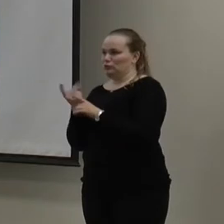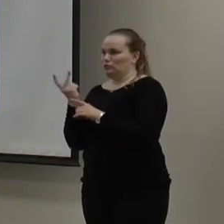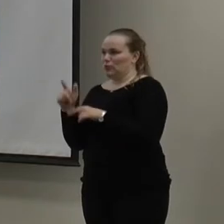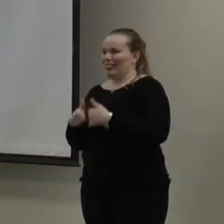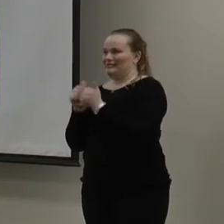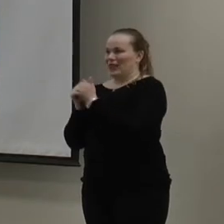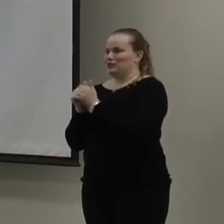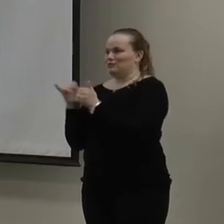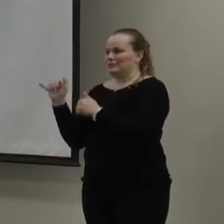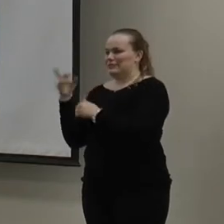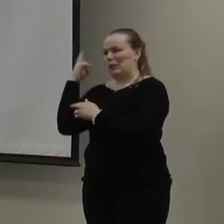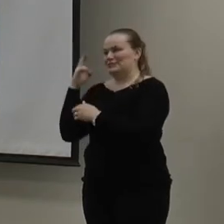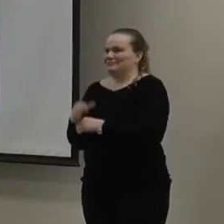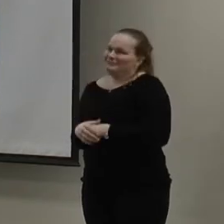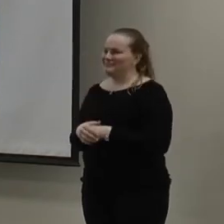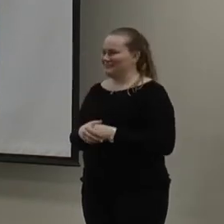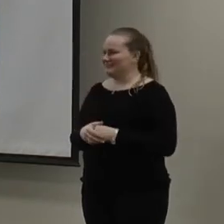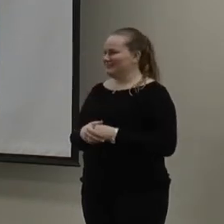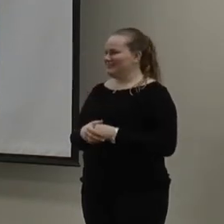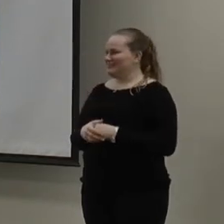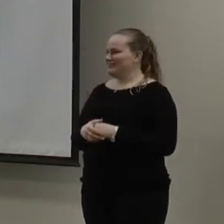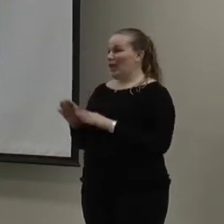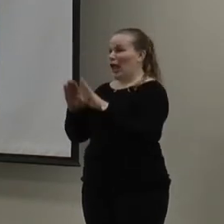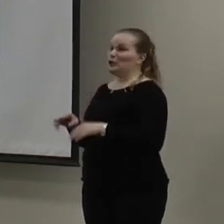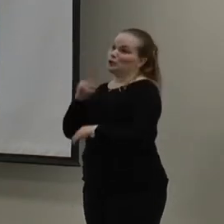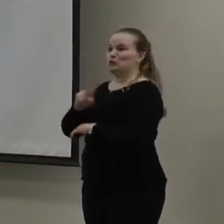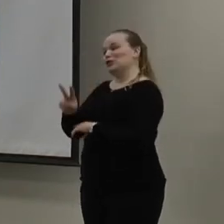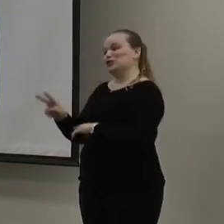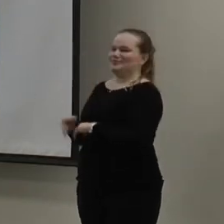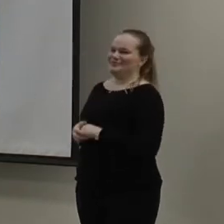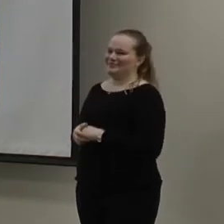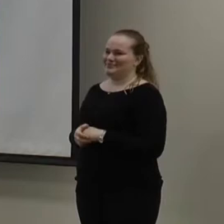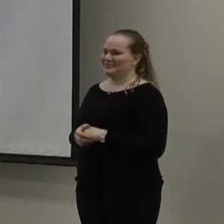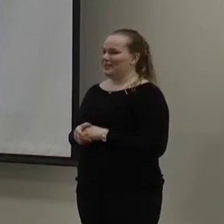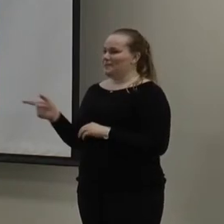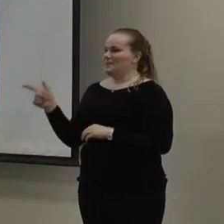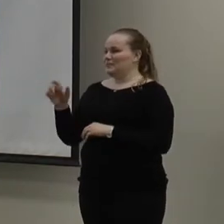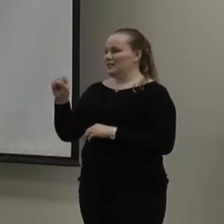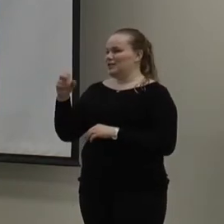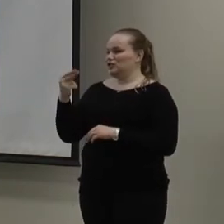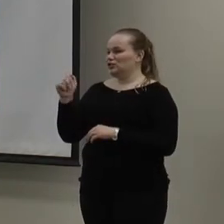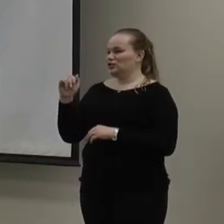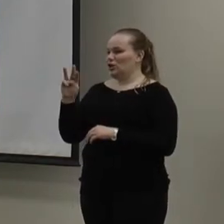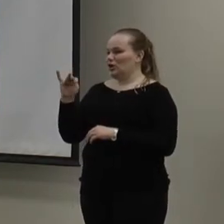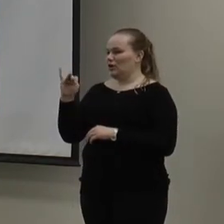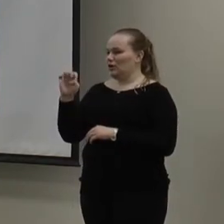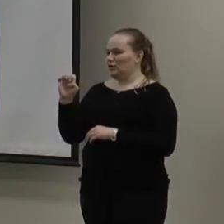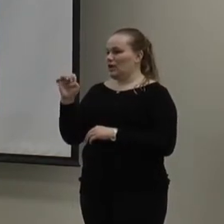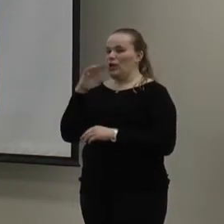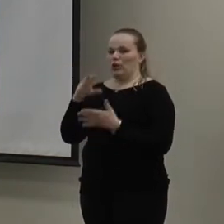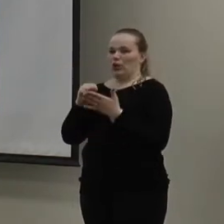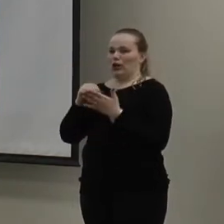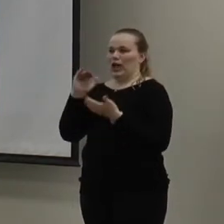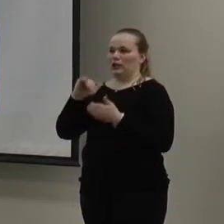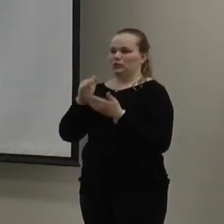live together. So, same reason. I'm 22-year-old. I'm Shawnee. just want to learn more on our